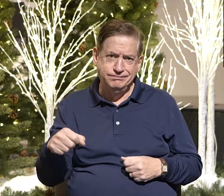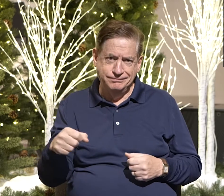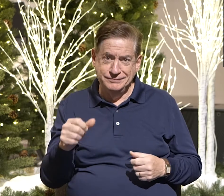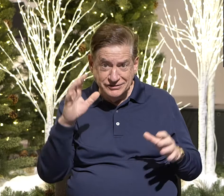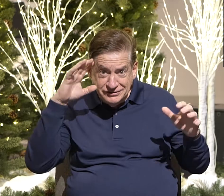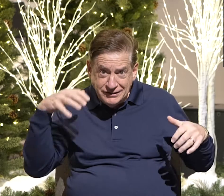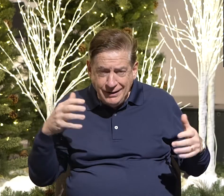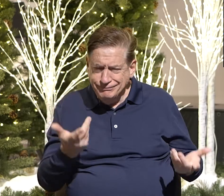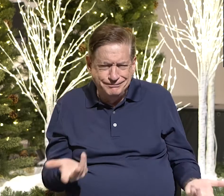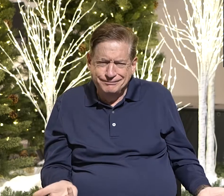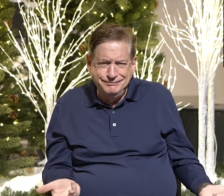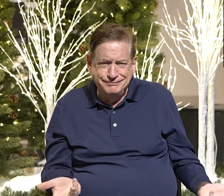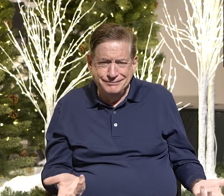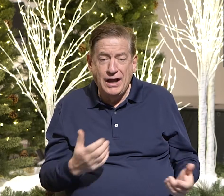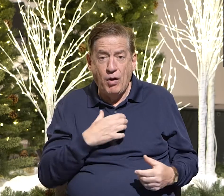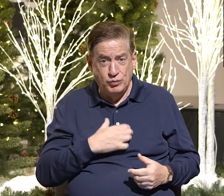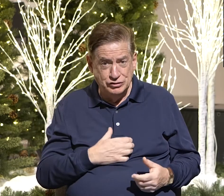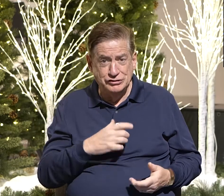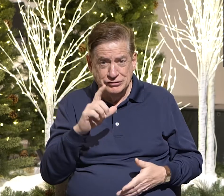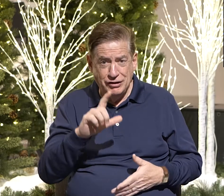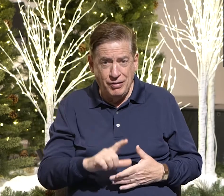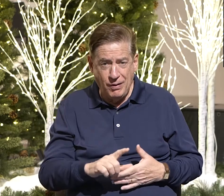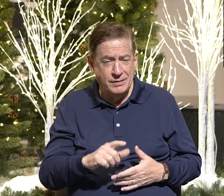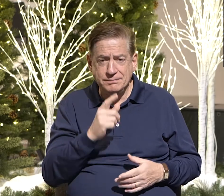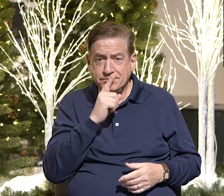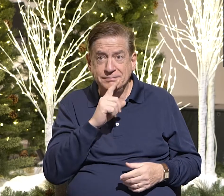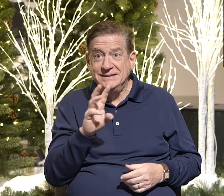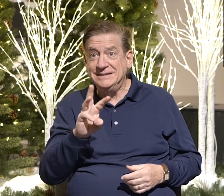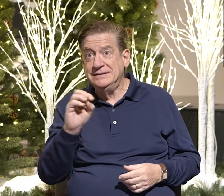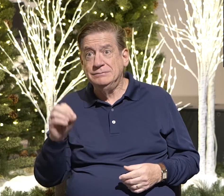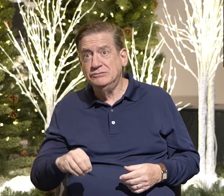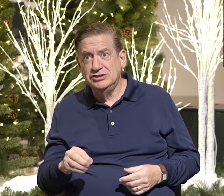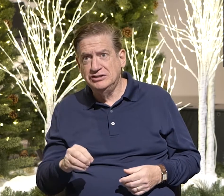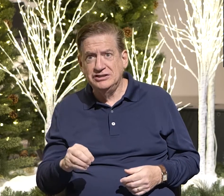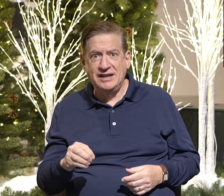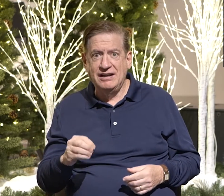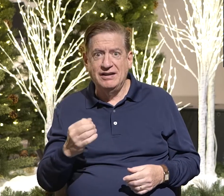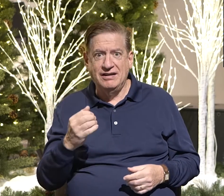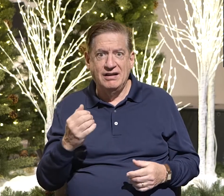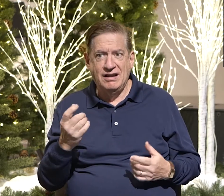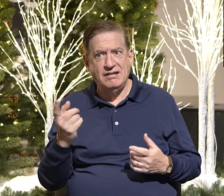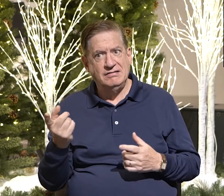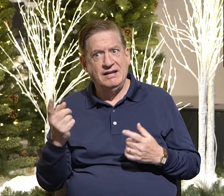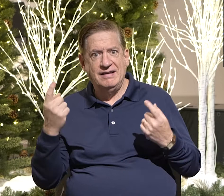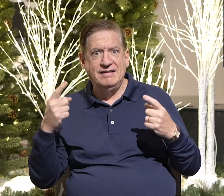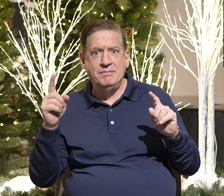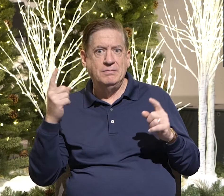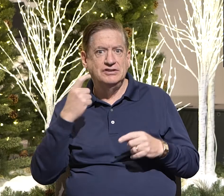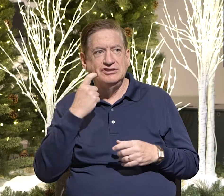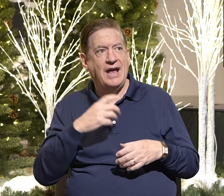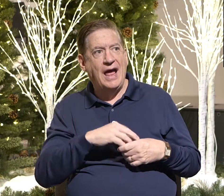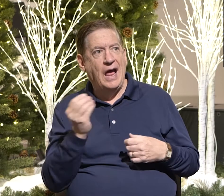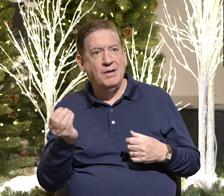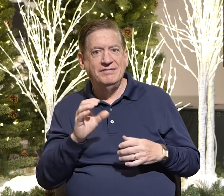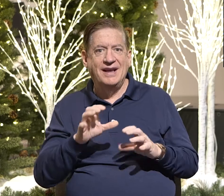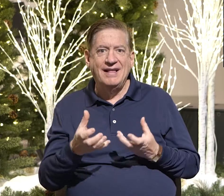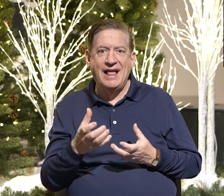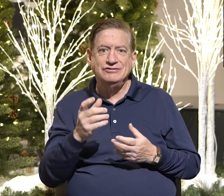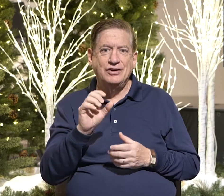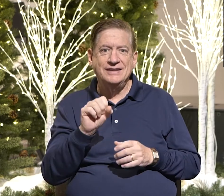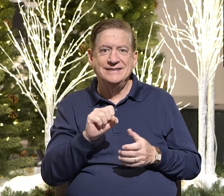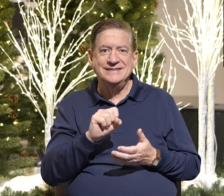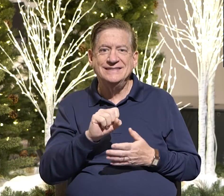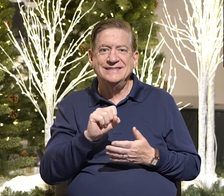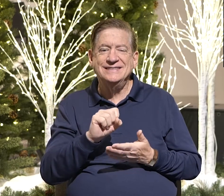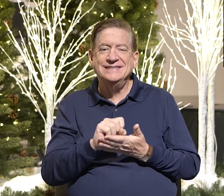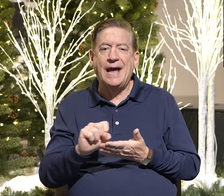I would expect it to be lower. It just means 6% were on their A game that day. They must have just gotten right out of class or seminary or something and they knew all the right